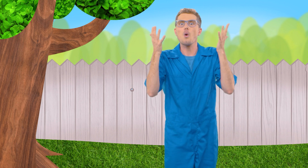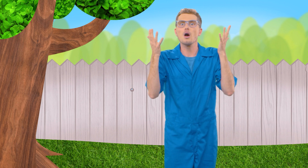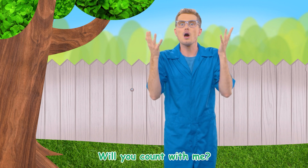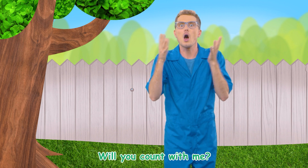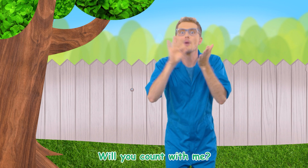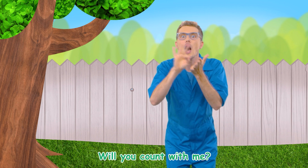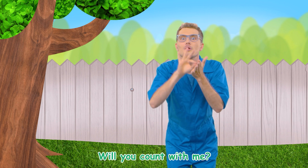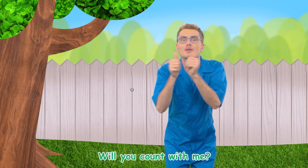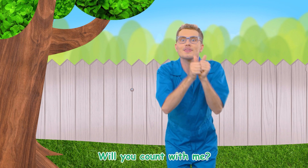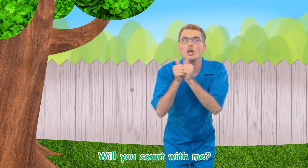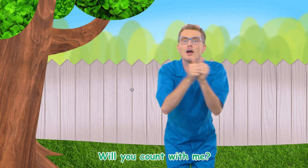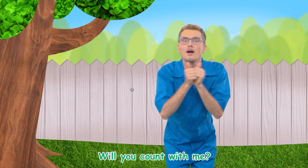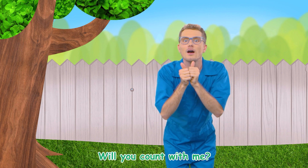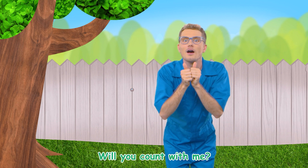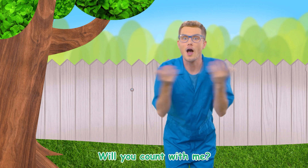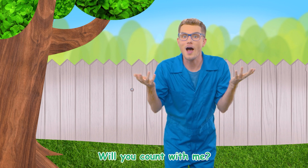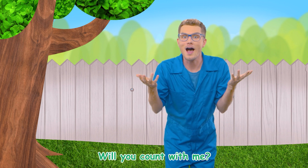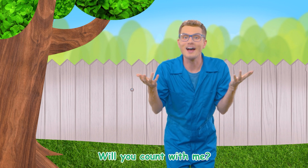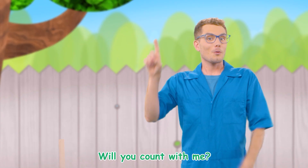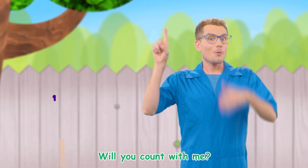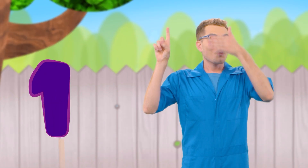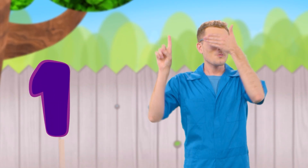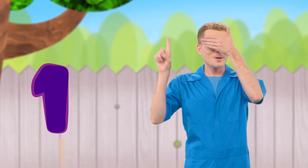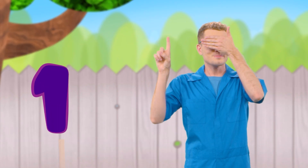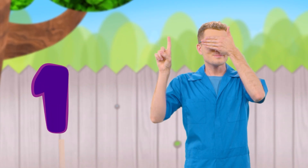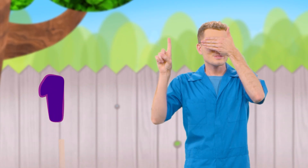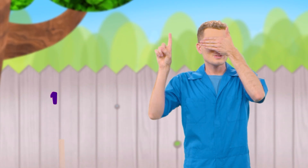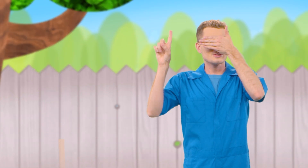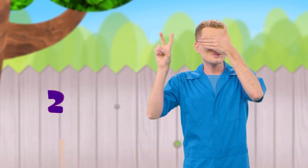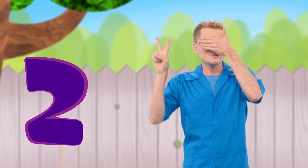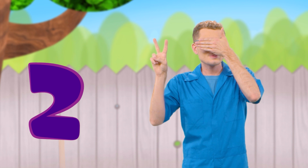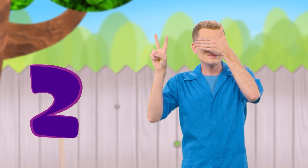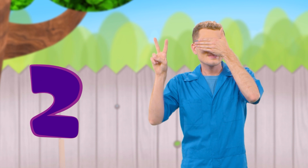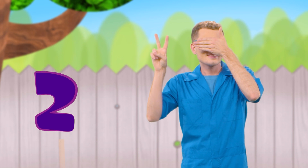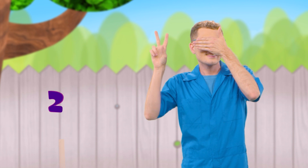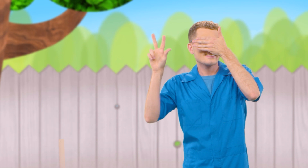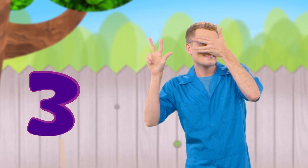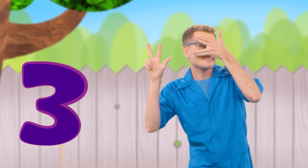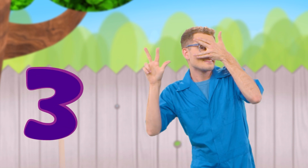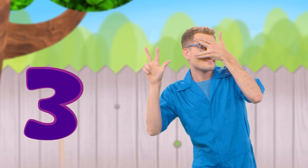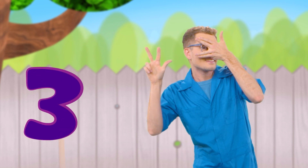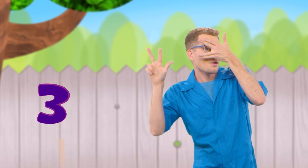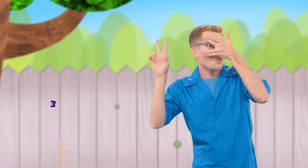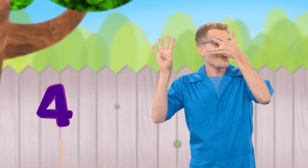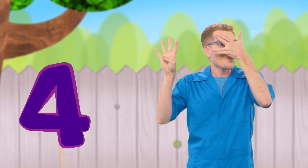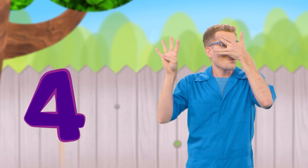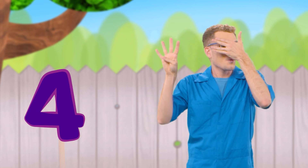Will you count with me? Sunny 2 3 4